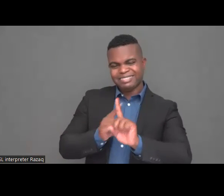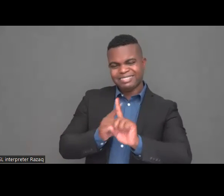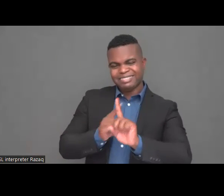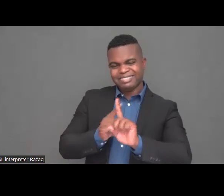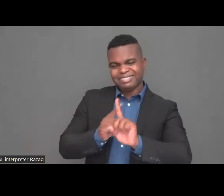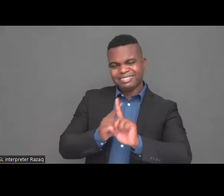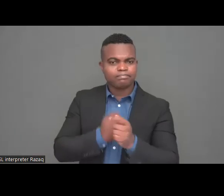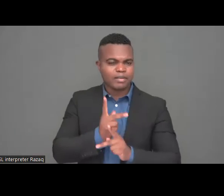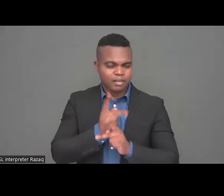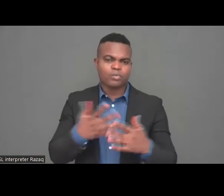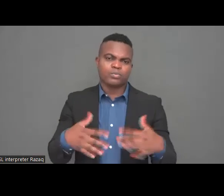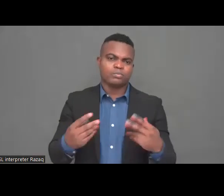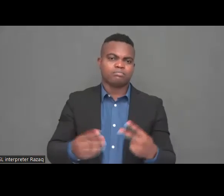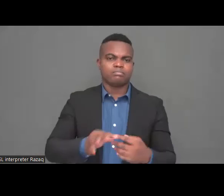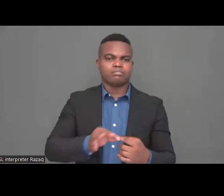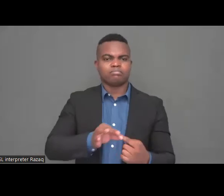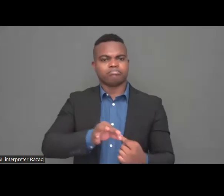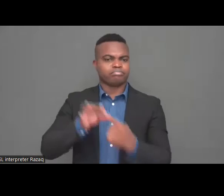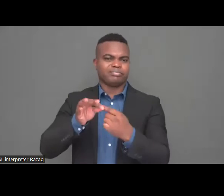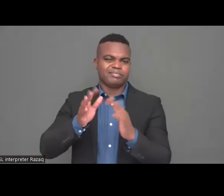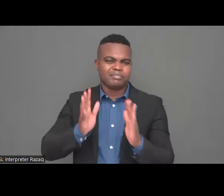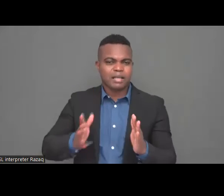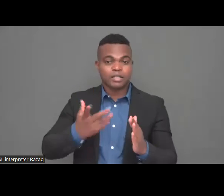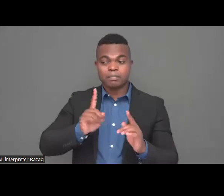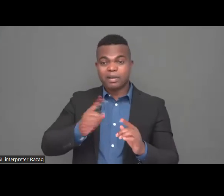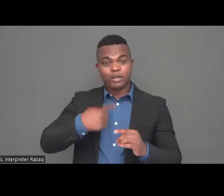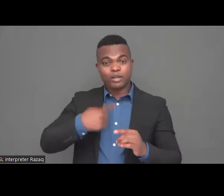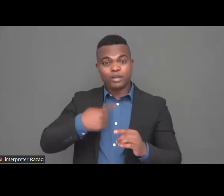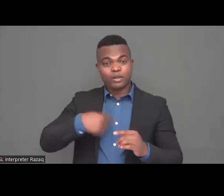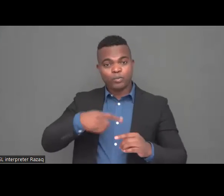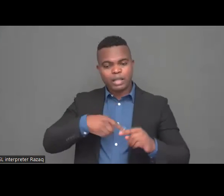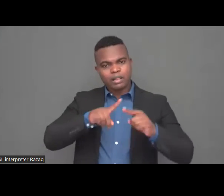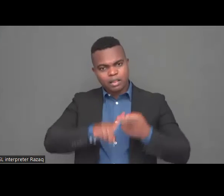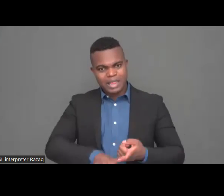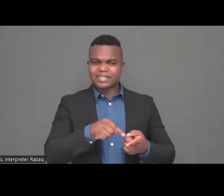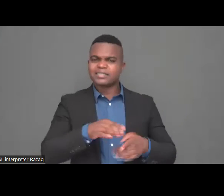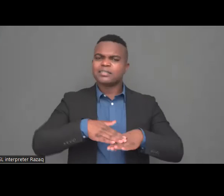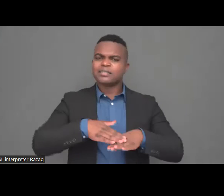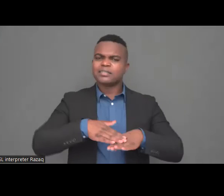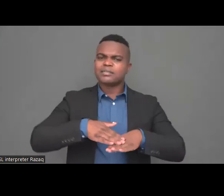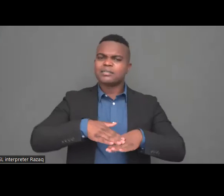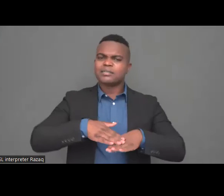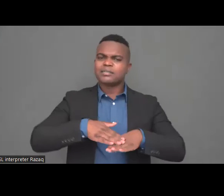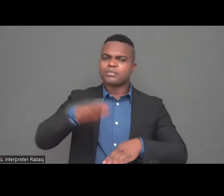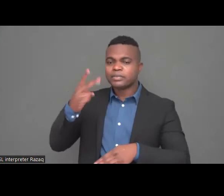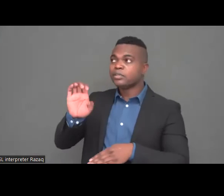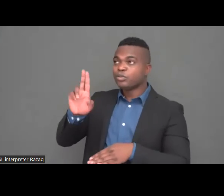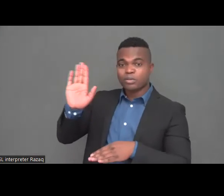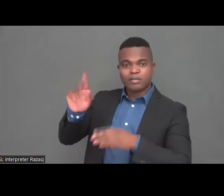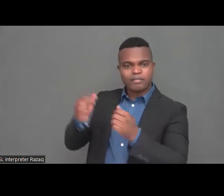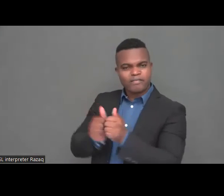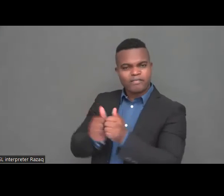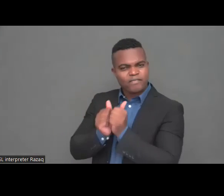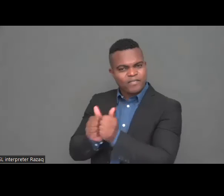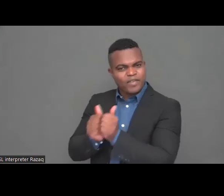be more responsible to what right now is needed to happen in Ukraine I have to say also that we